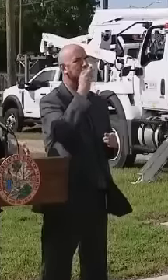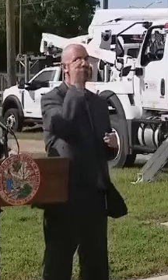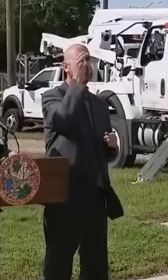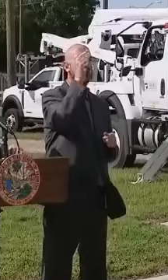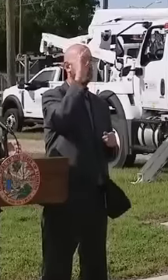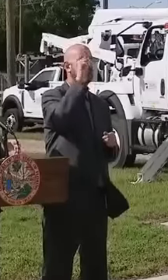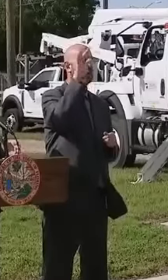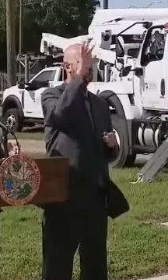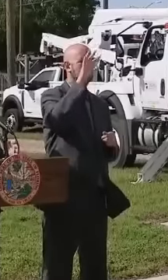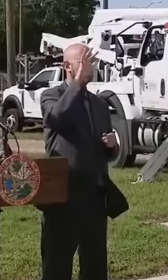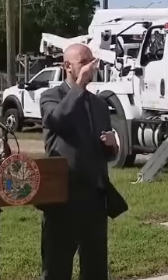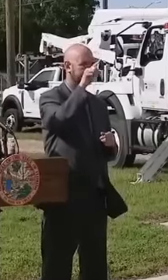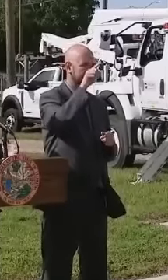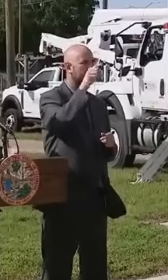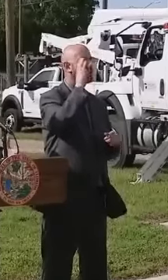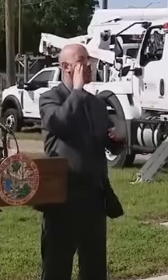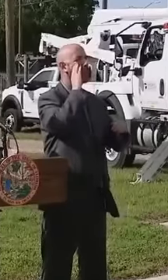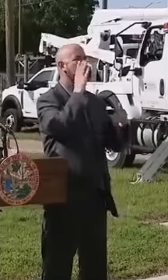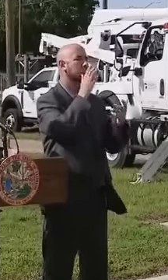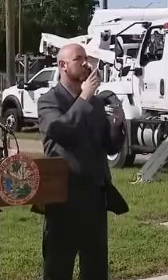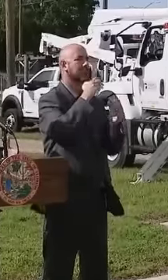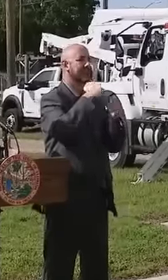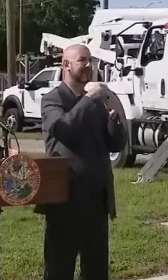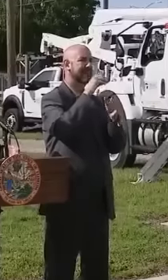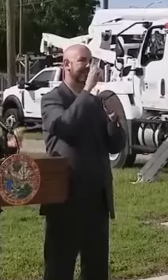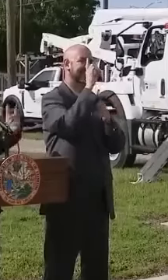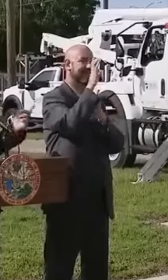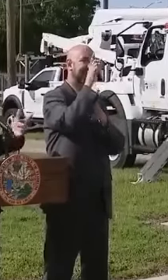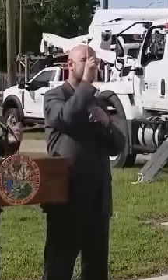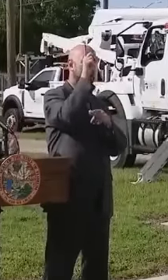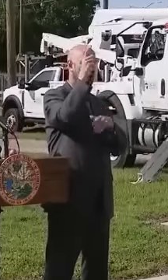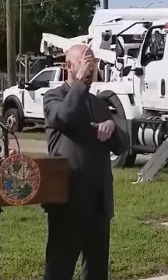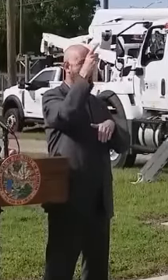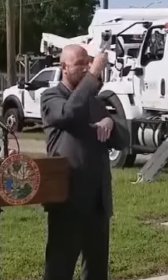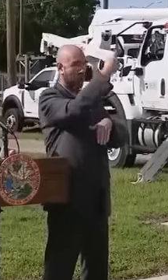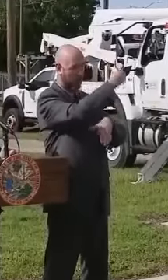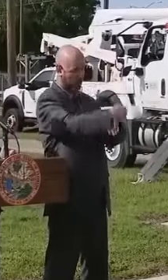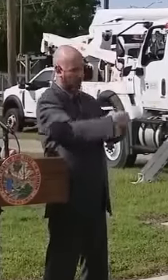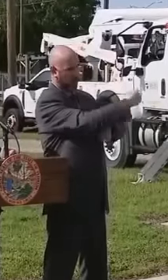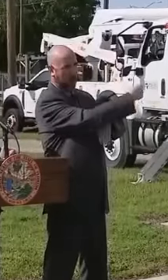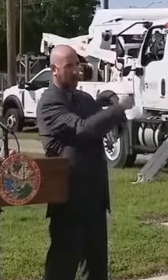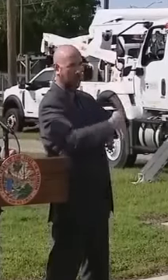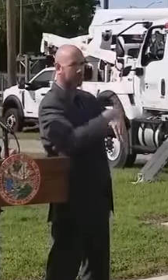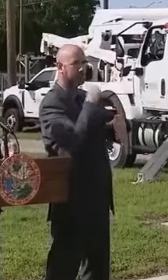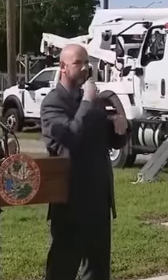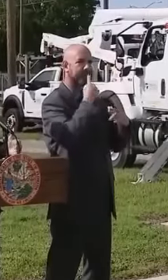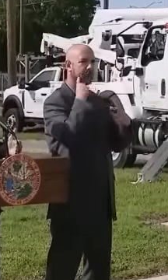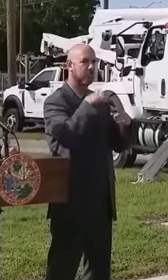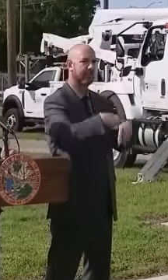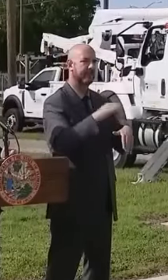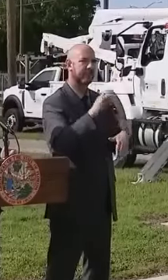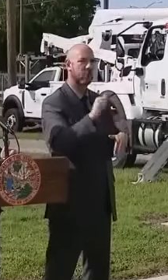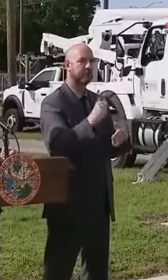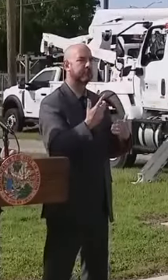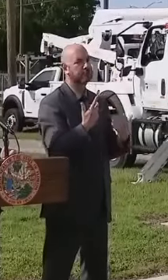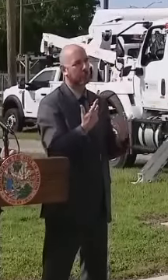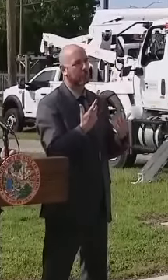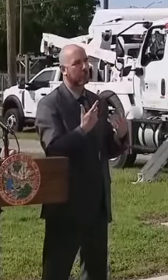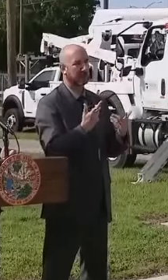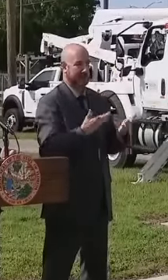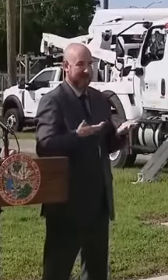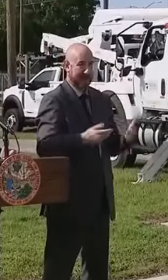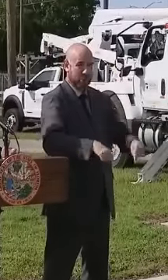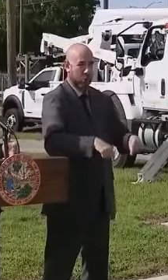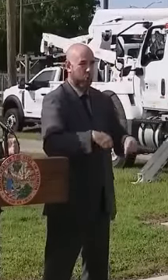from Florida, we have a lot of tree canopy. You just look around this property, there's tree canopy everywhere. That's going to lead to debris problems.